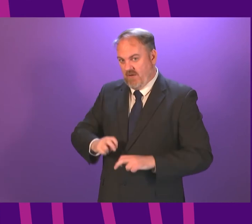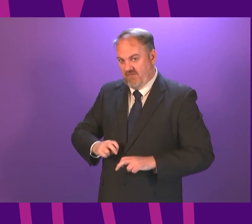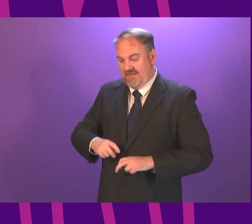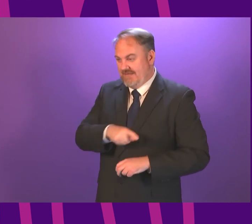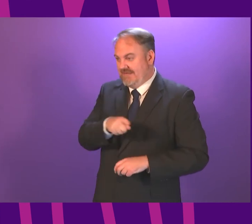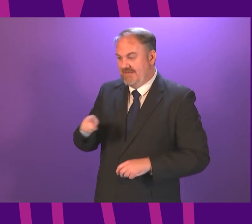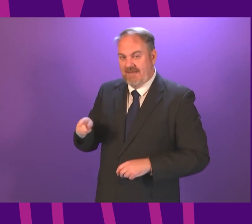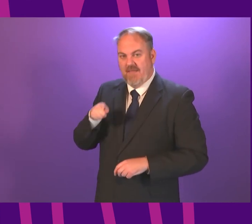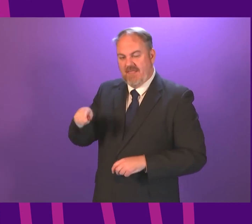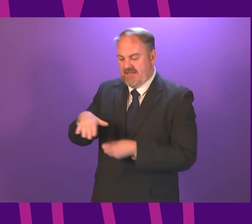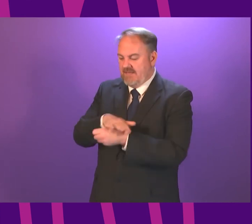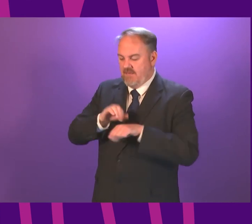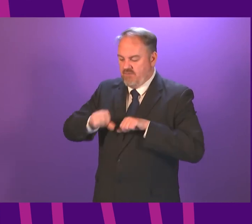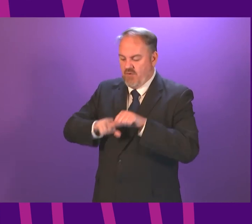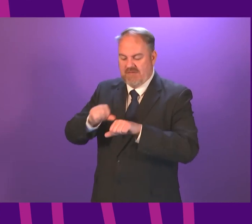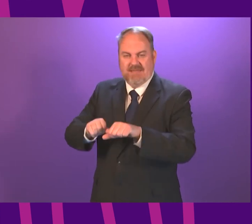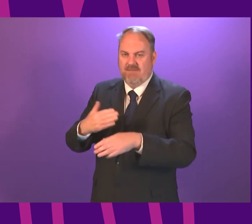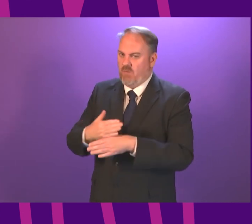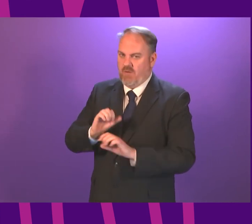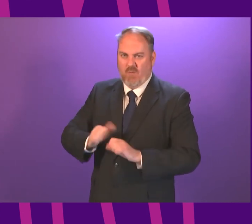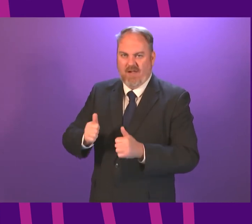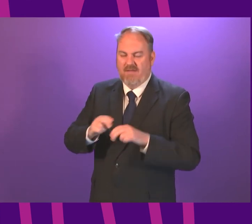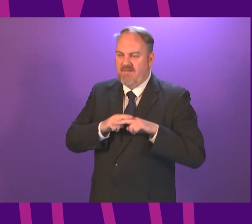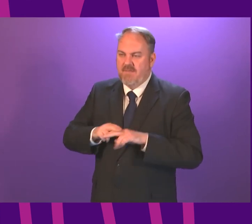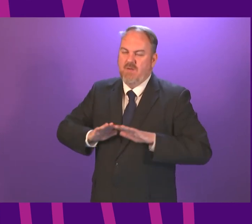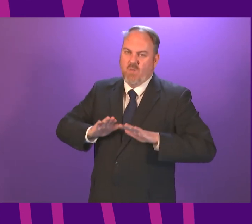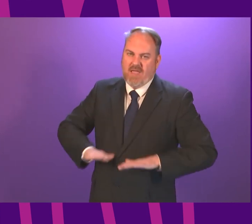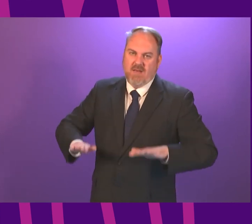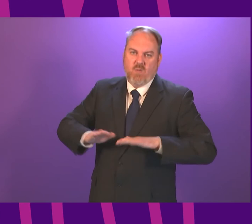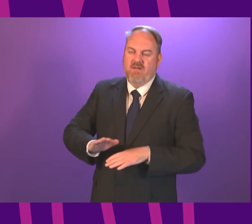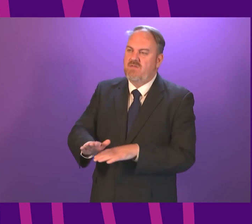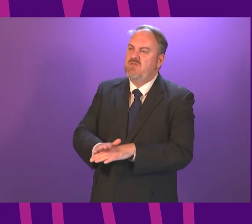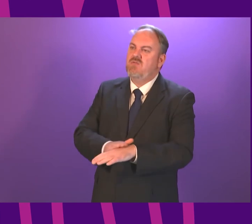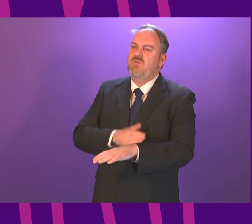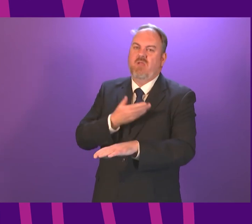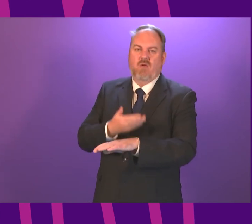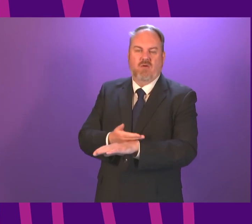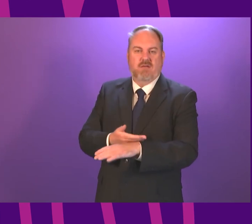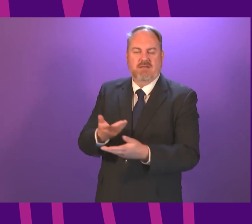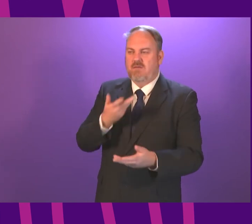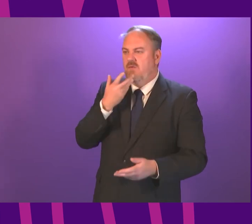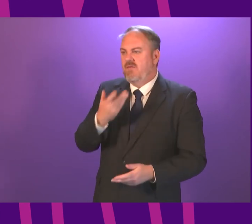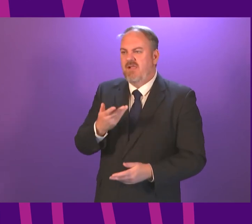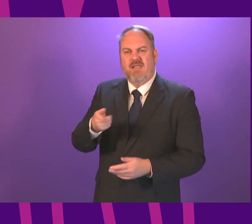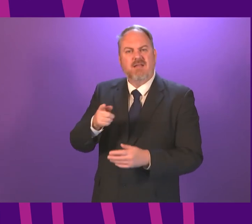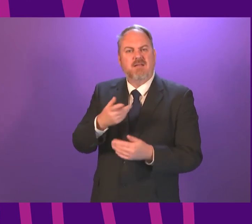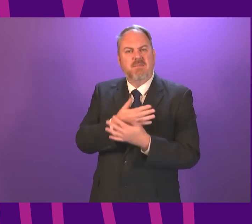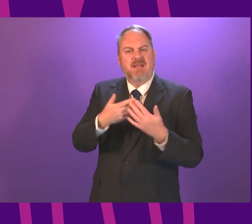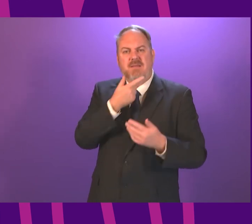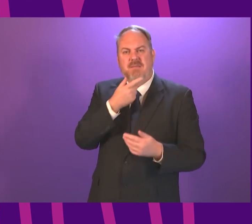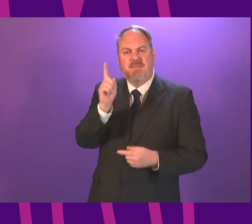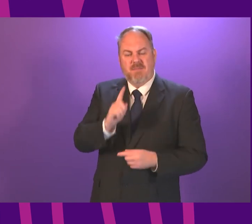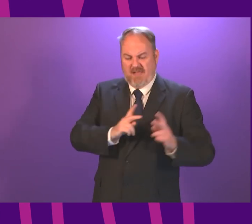are still waiting too long. It is a scandal that we still do not know the circumstances surrounding the death of La Mara Bell and James Jule